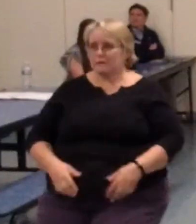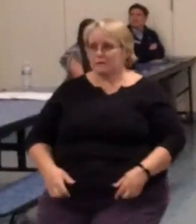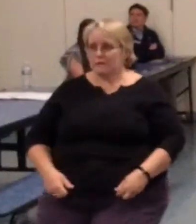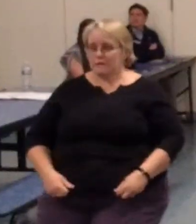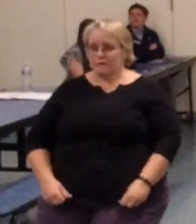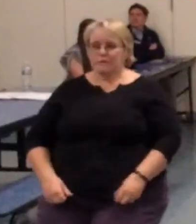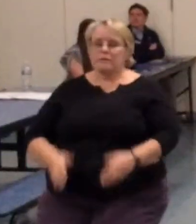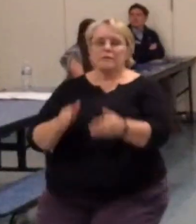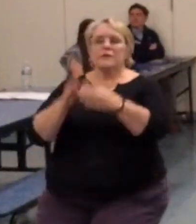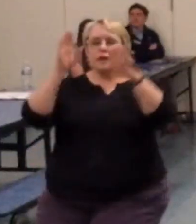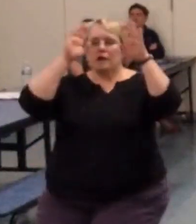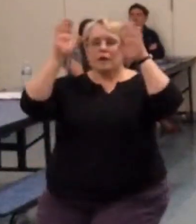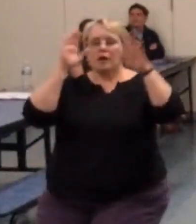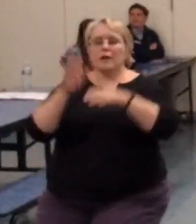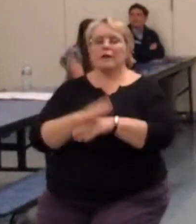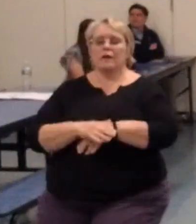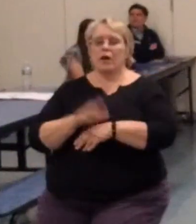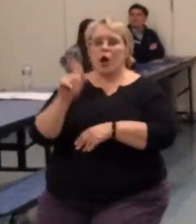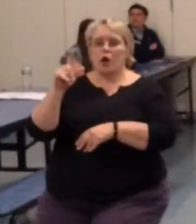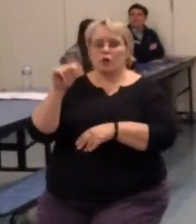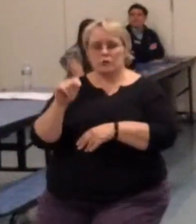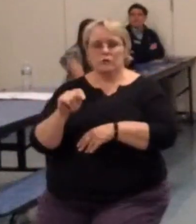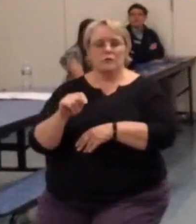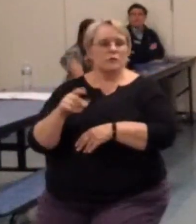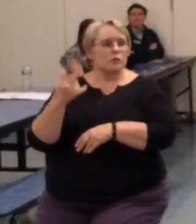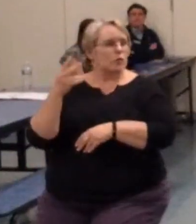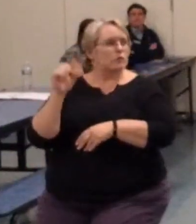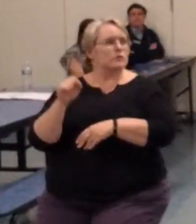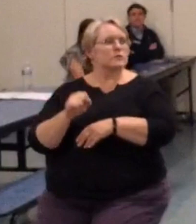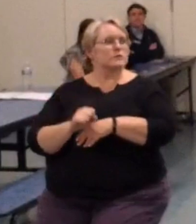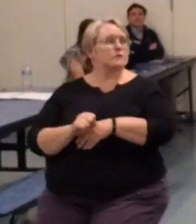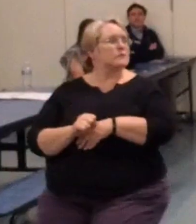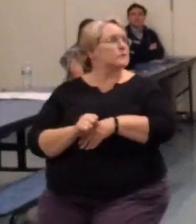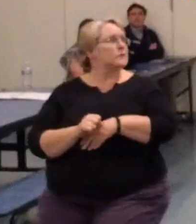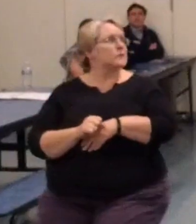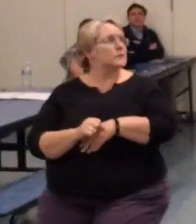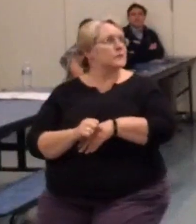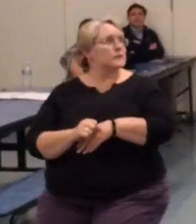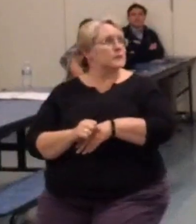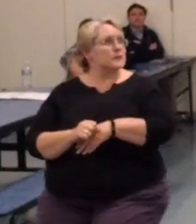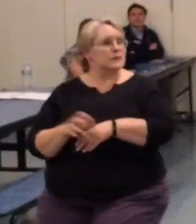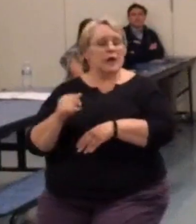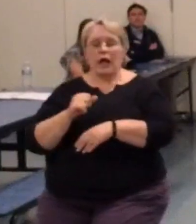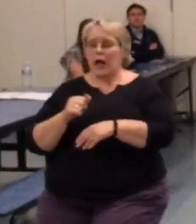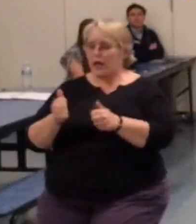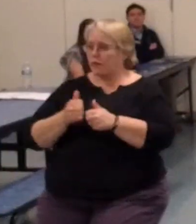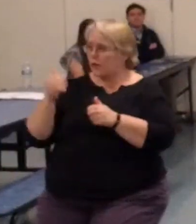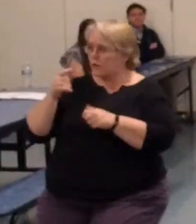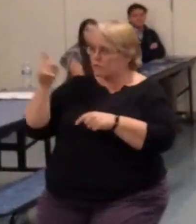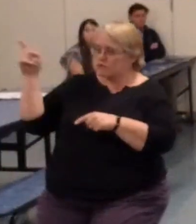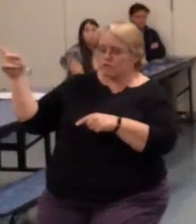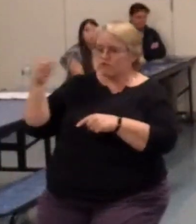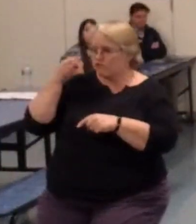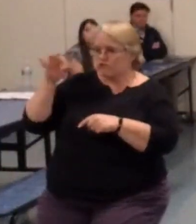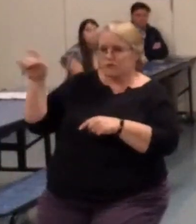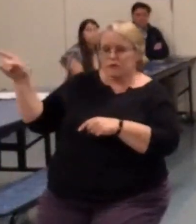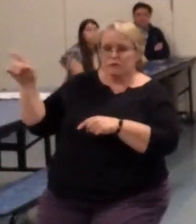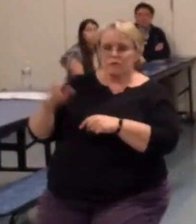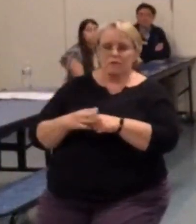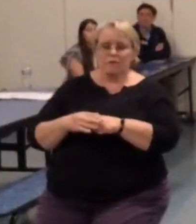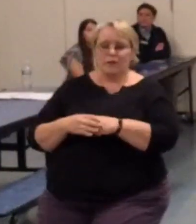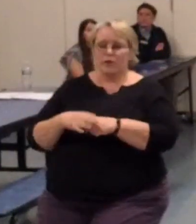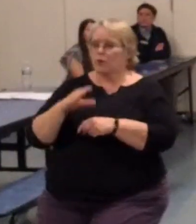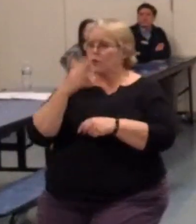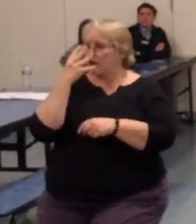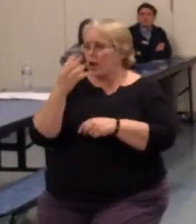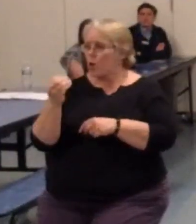Hello everybody, I'm Art Gross and I reside down the street here with the